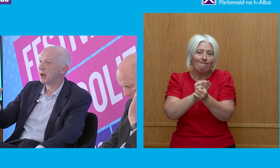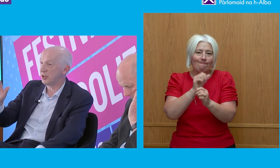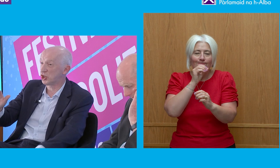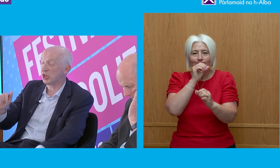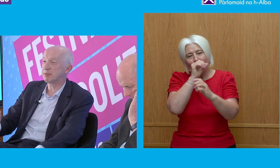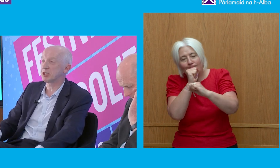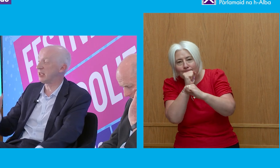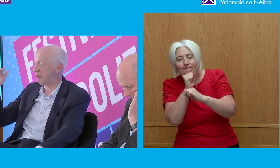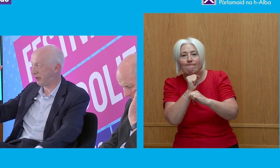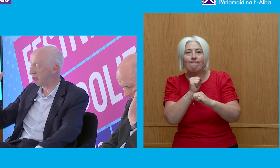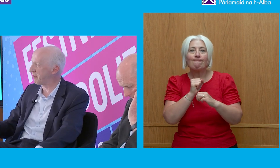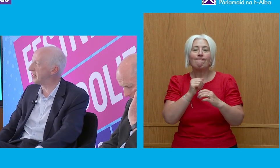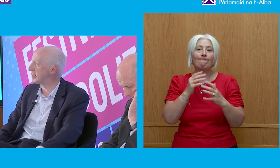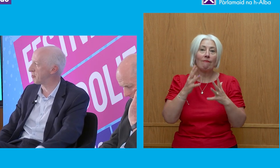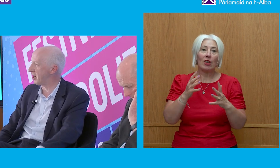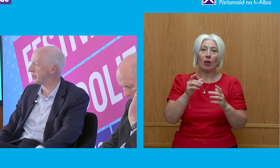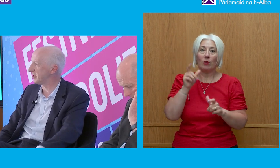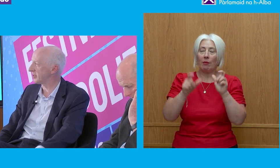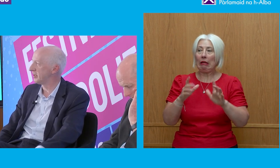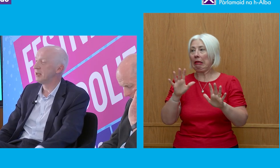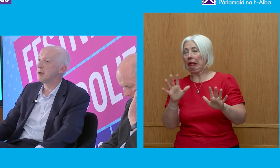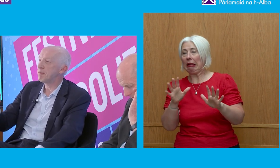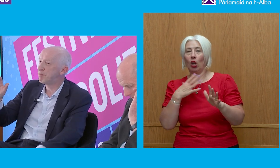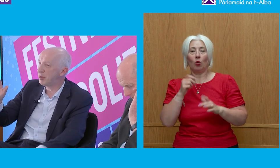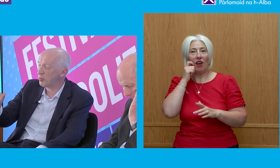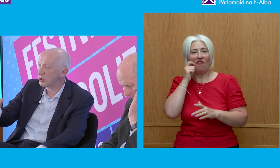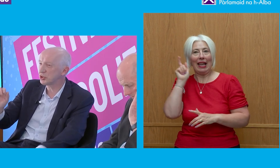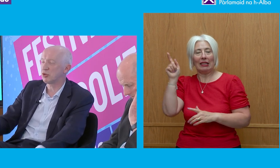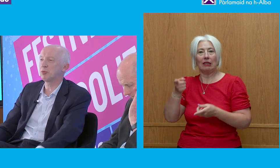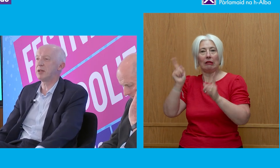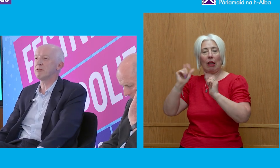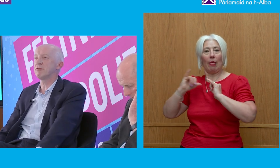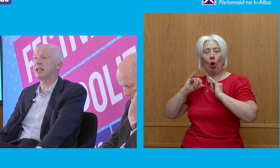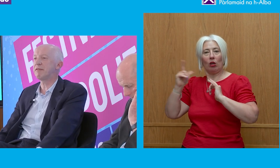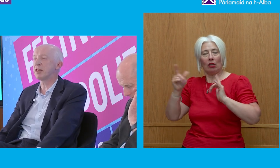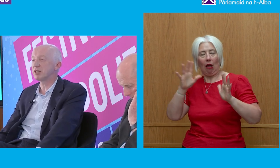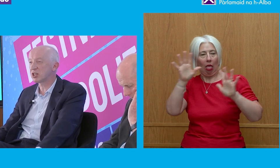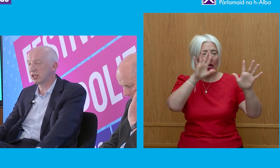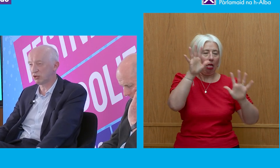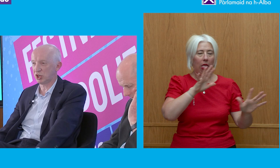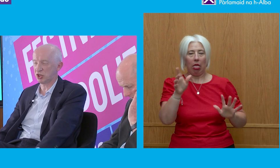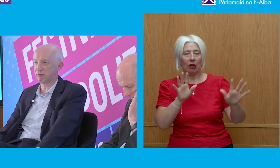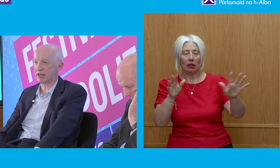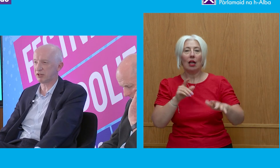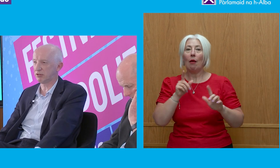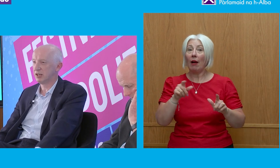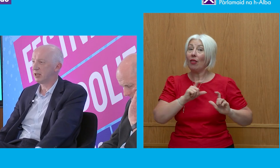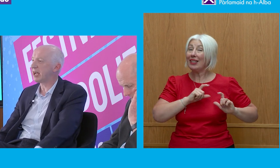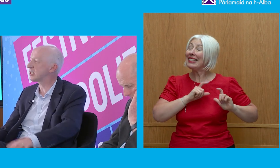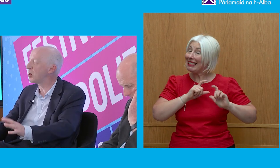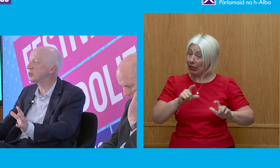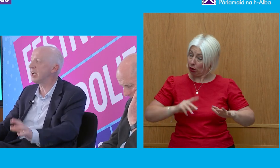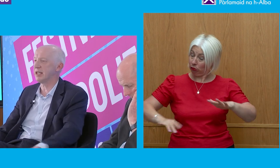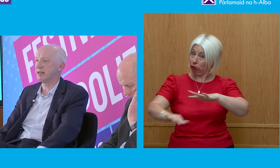and the journalists muzzle it for fear of offending the proprietors. But we also should be relieved that there is still a tradition of radical